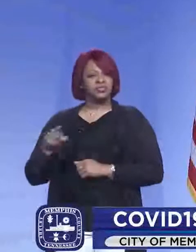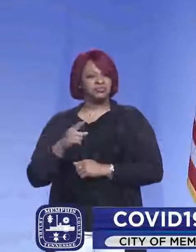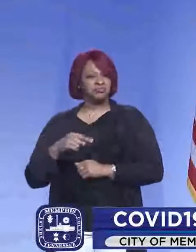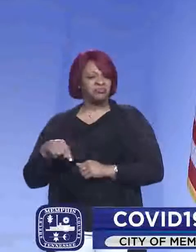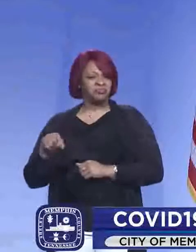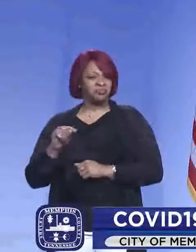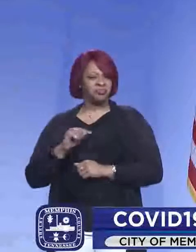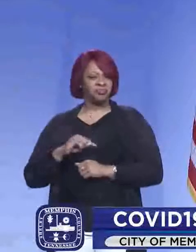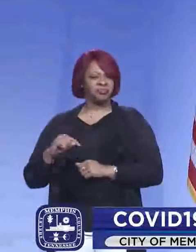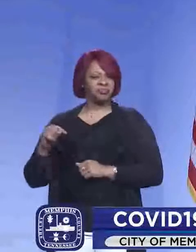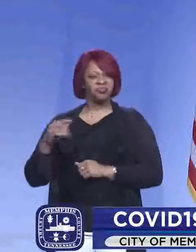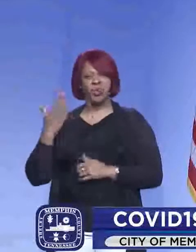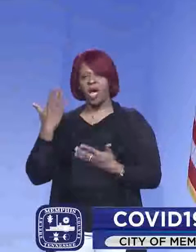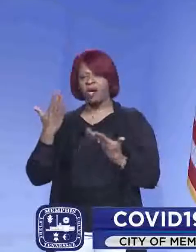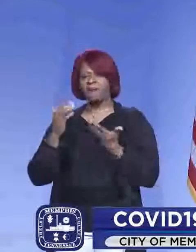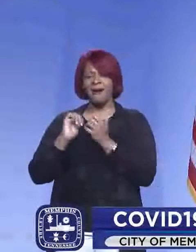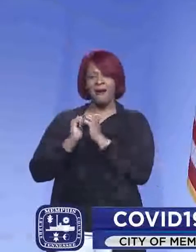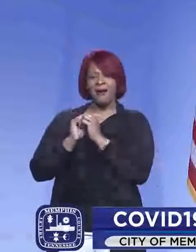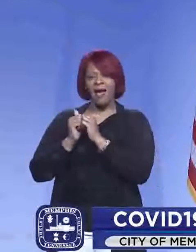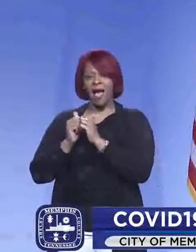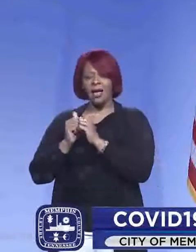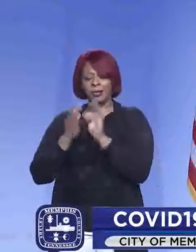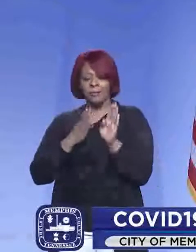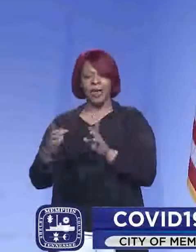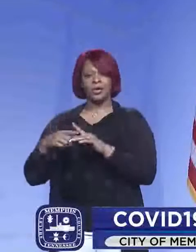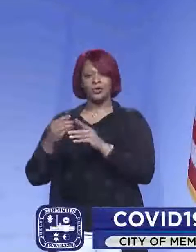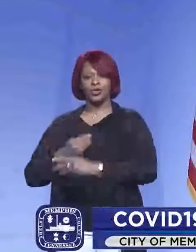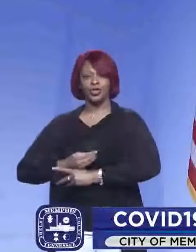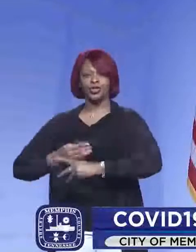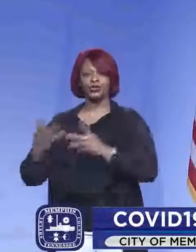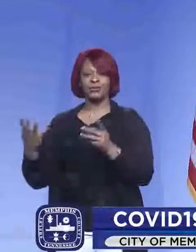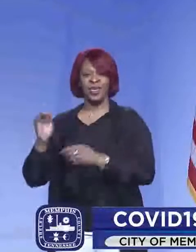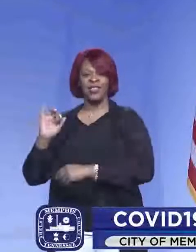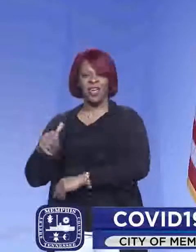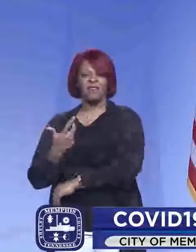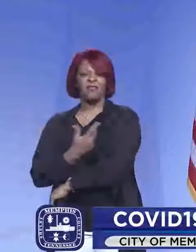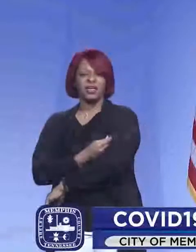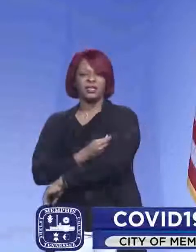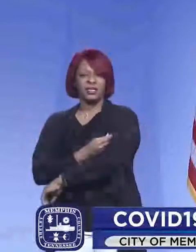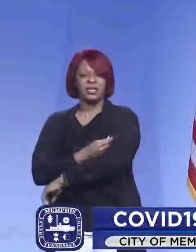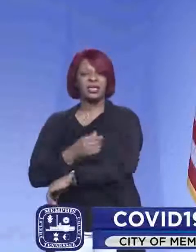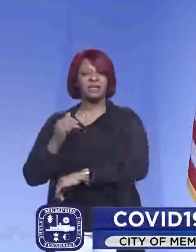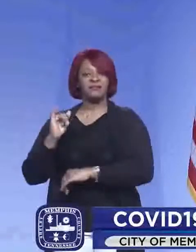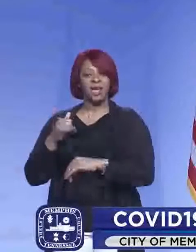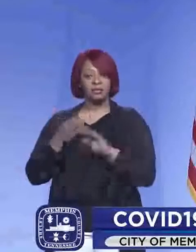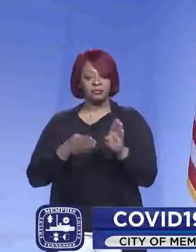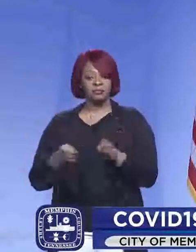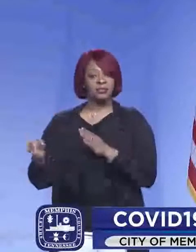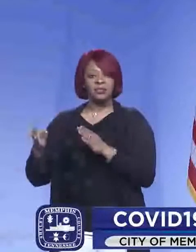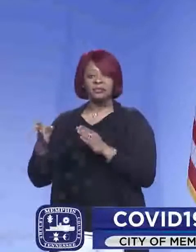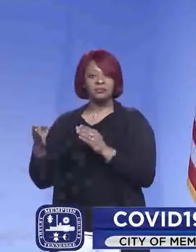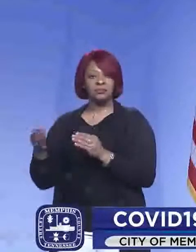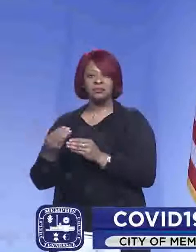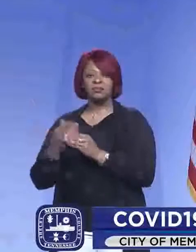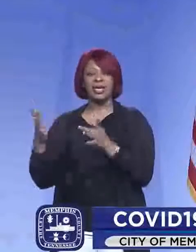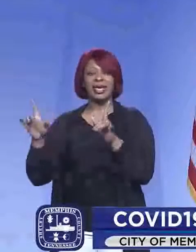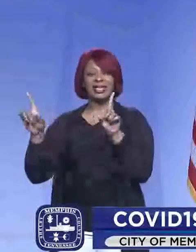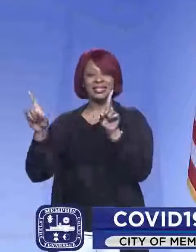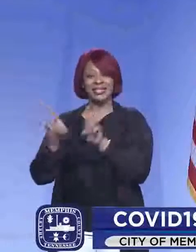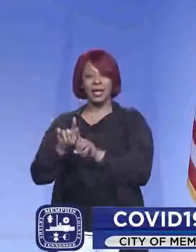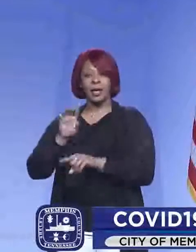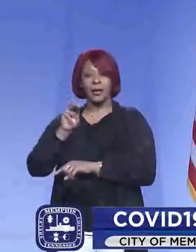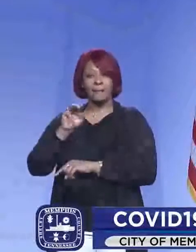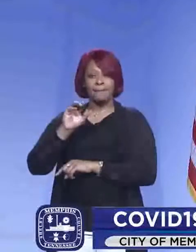specific direction as to how to distribute it. Um, and if so, if that direction, if it'll be given out the same as the